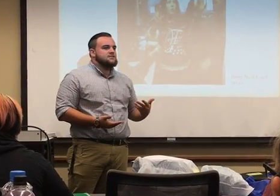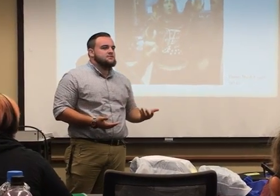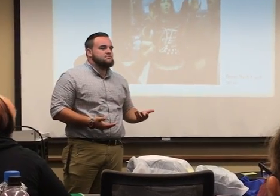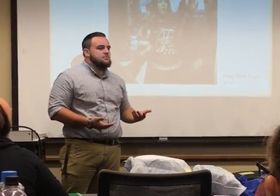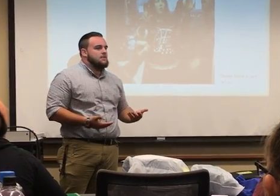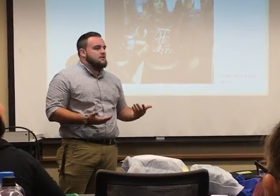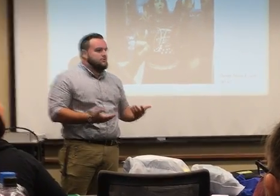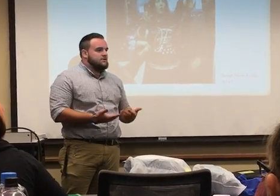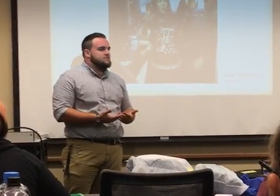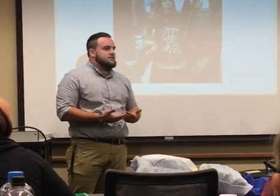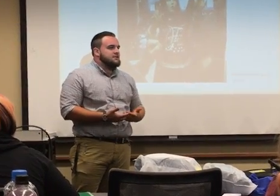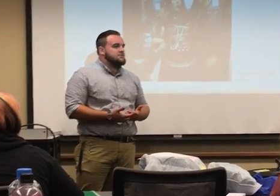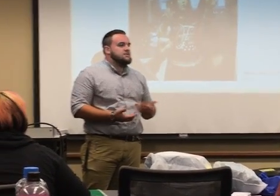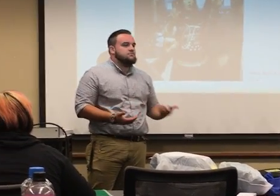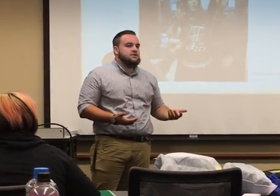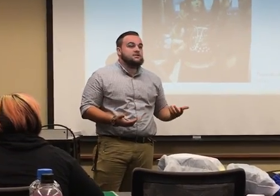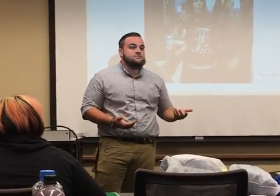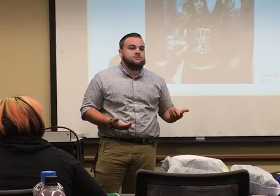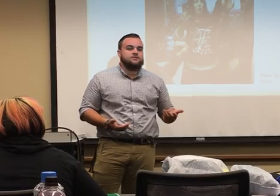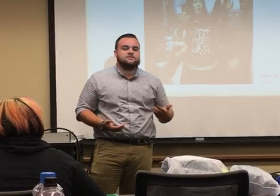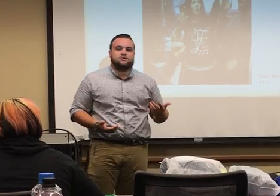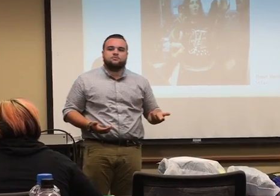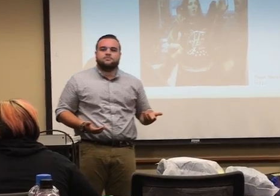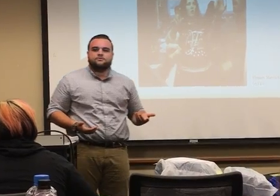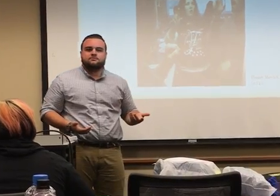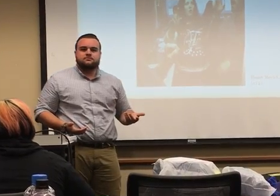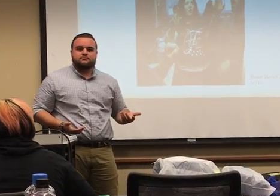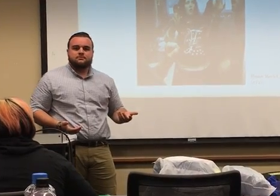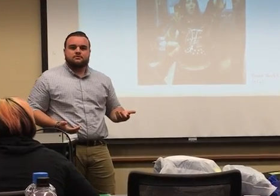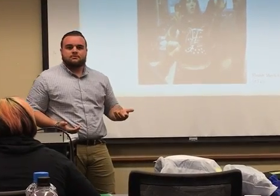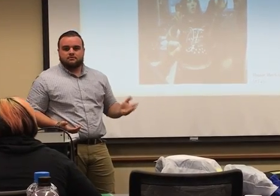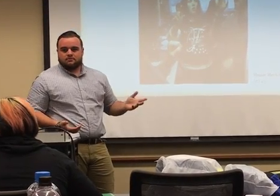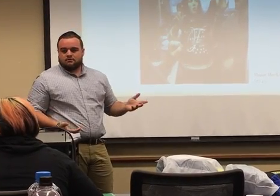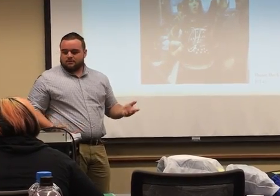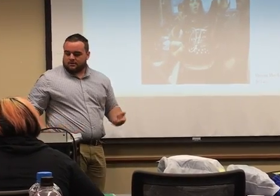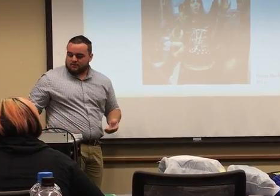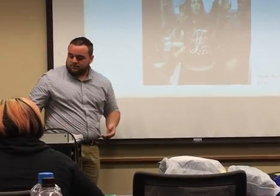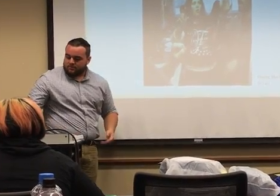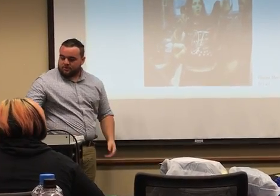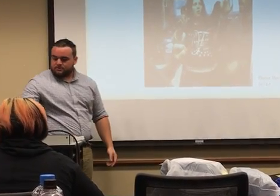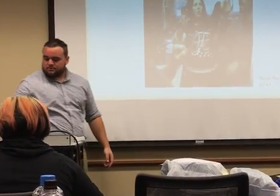talk to them, create some connections that can break down some barriers and help people. Thank you guys very much.